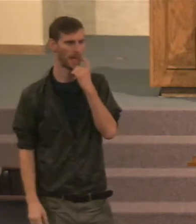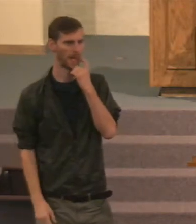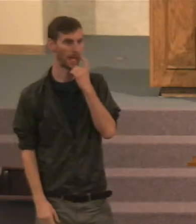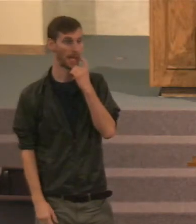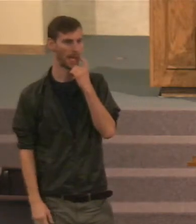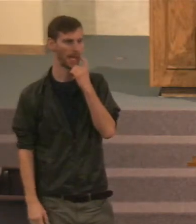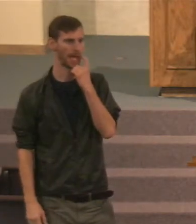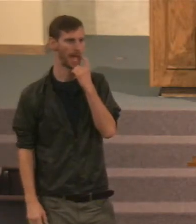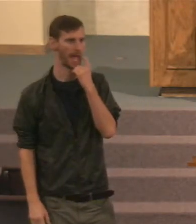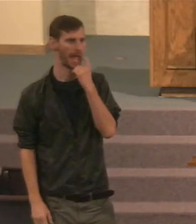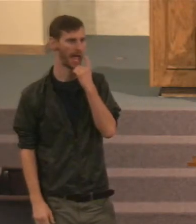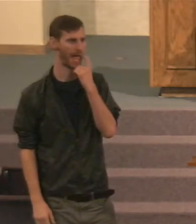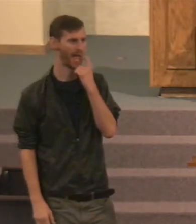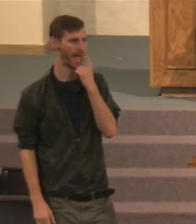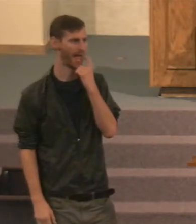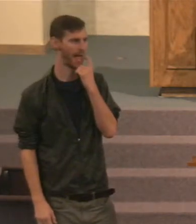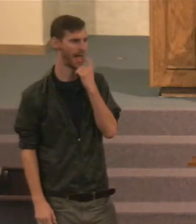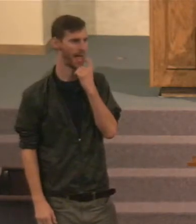Who's